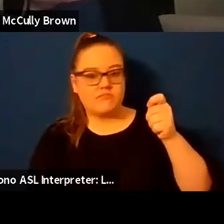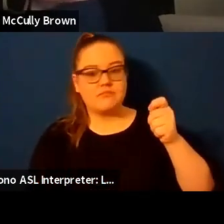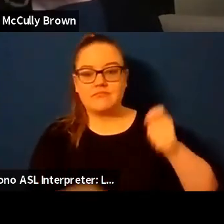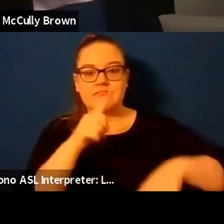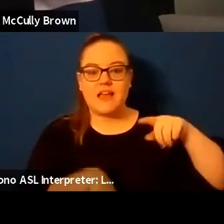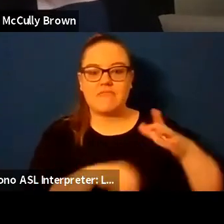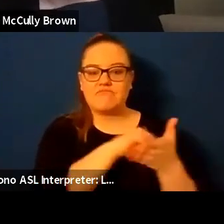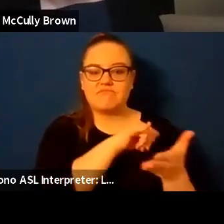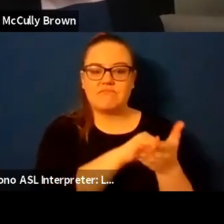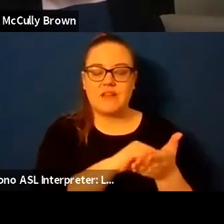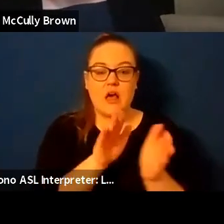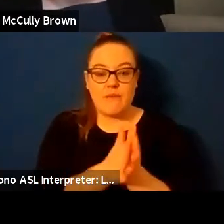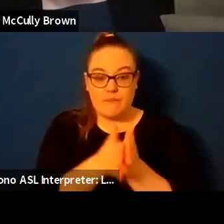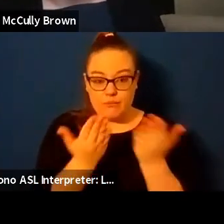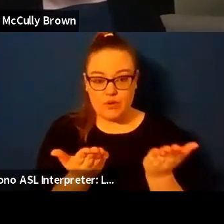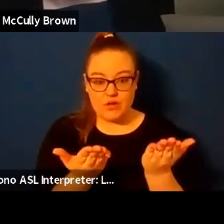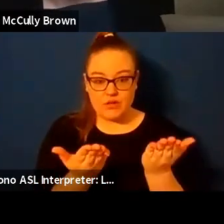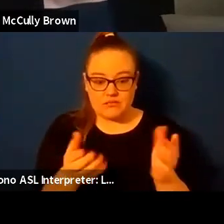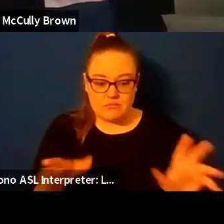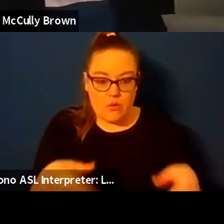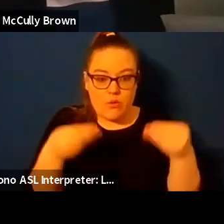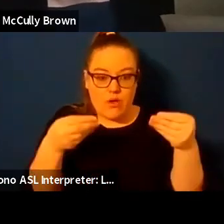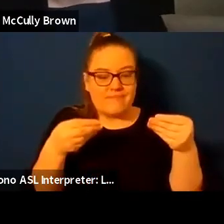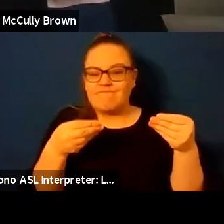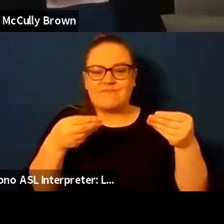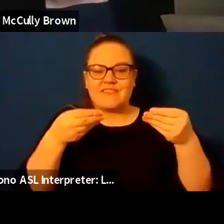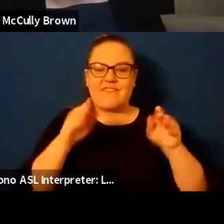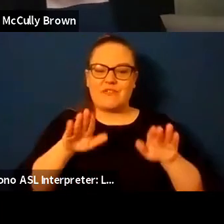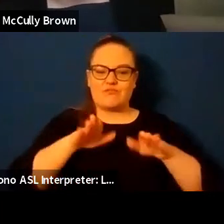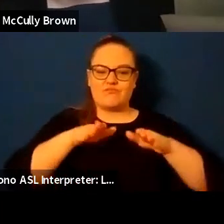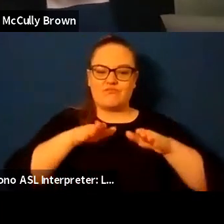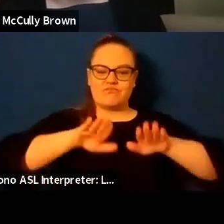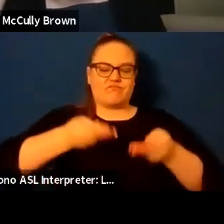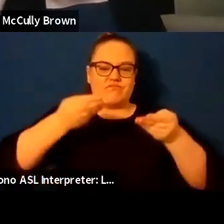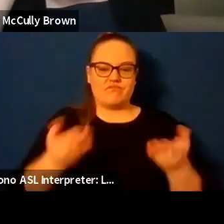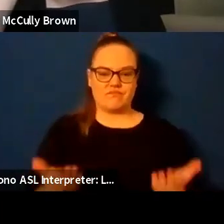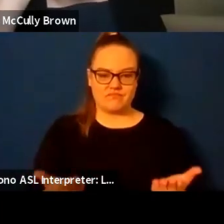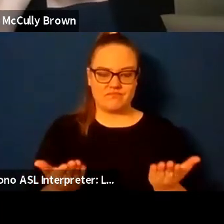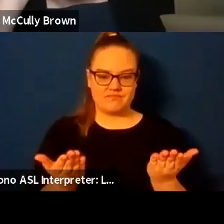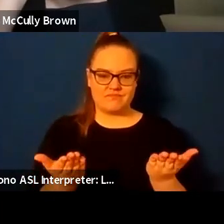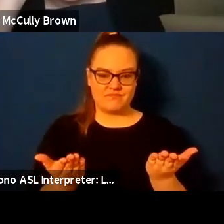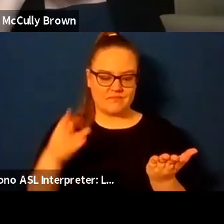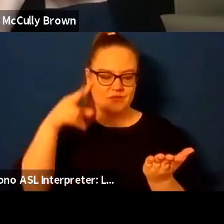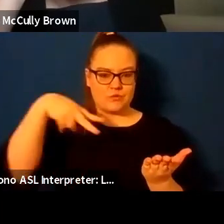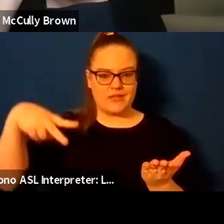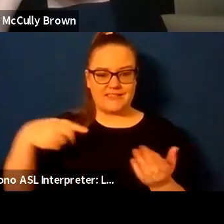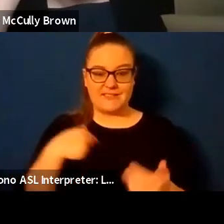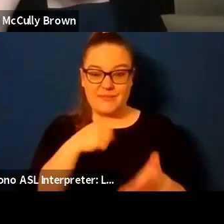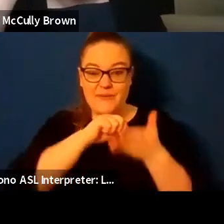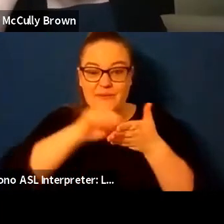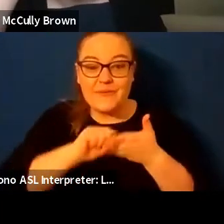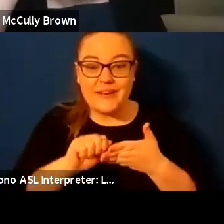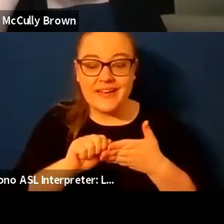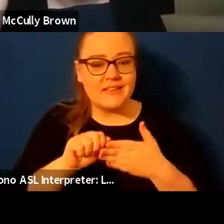in my hands to read i had to rest it on my lap i was not writing during those times i was just